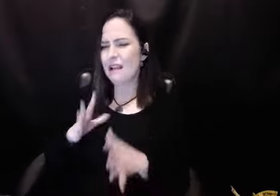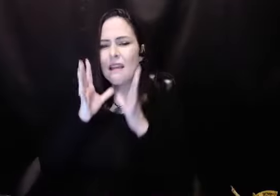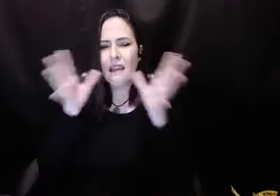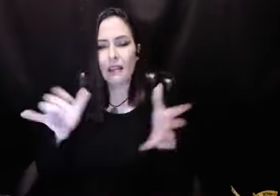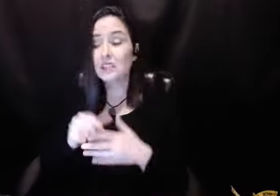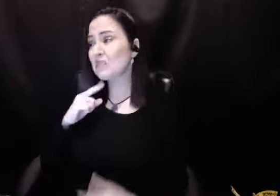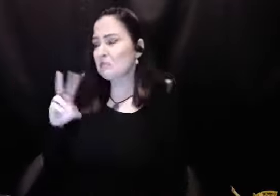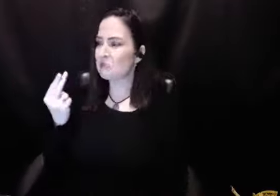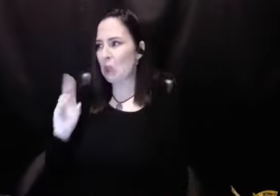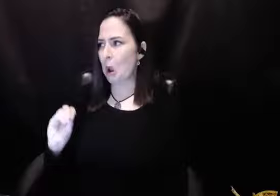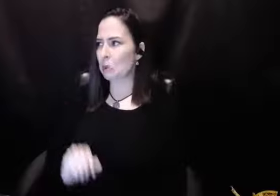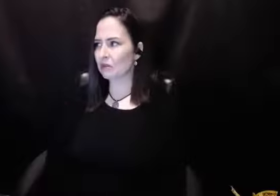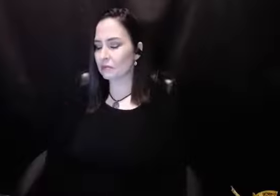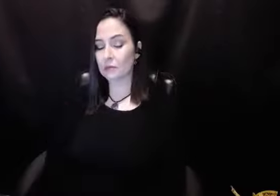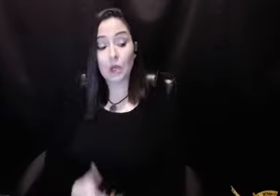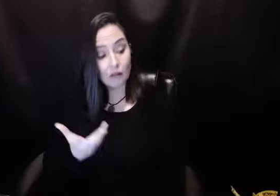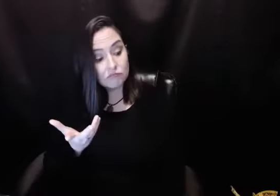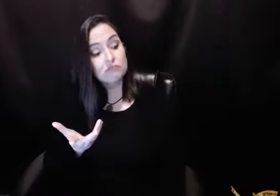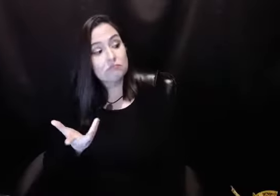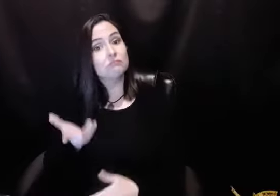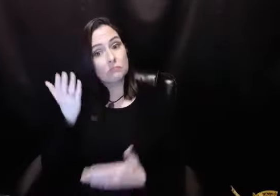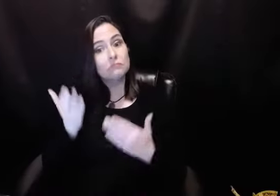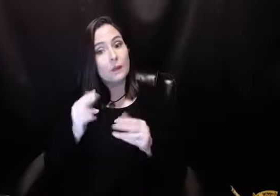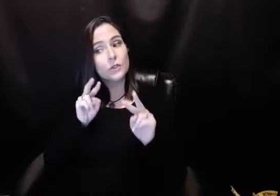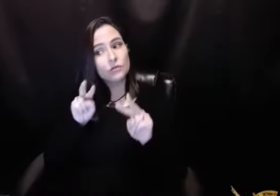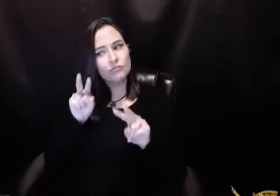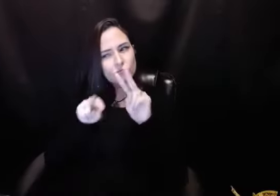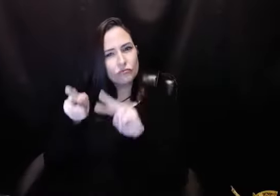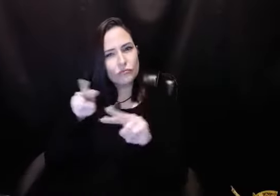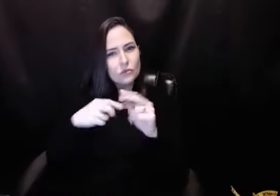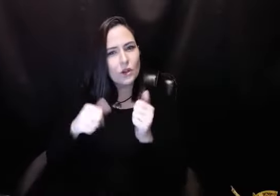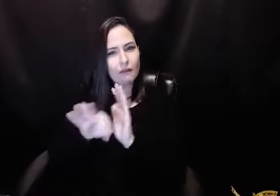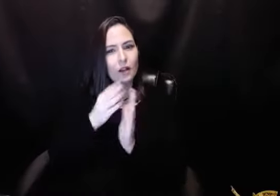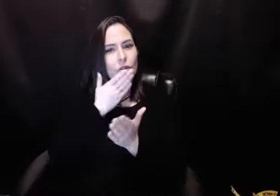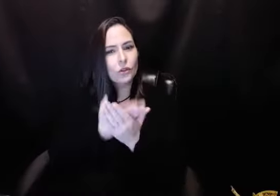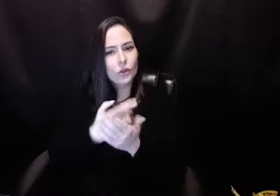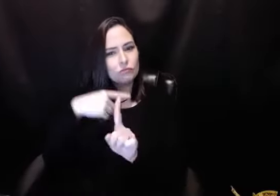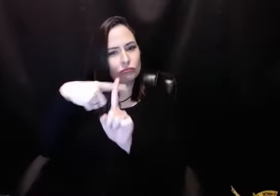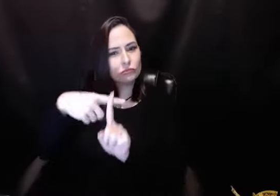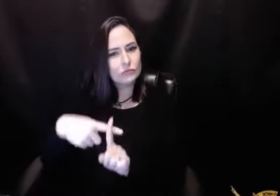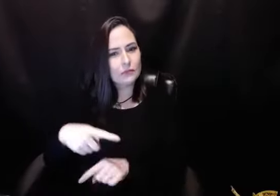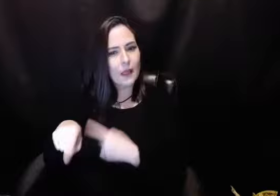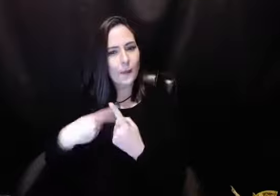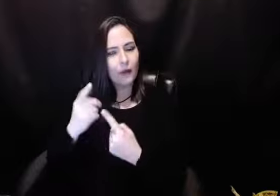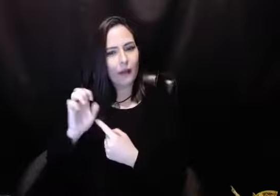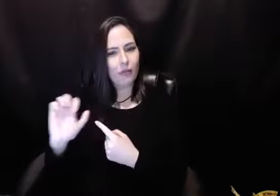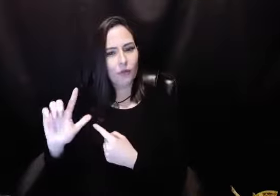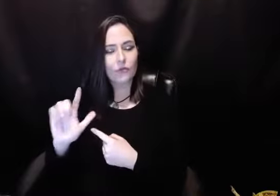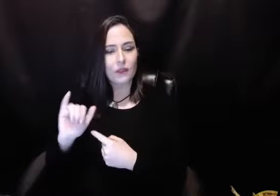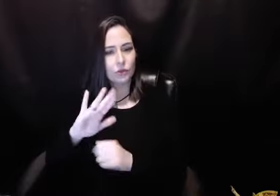I just hate crap like that. I just hate it. And so, I said, no. And he said, well, maybe you might ought to look for some.